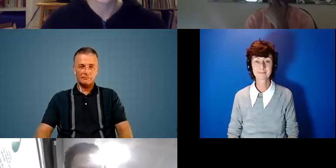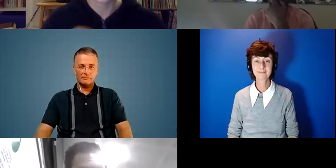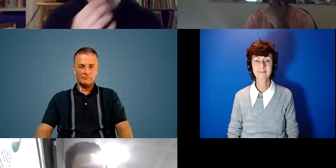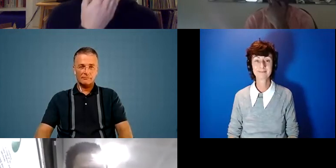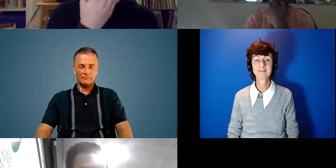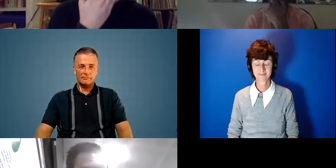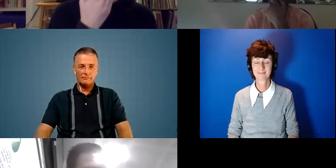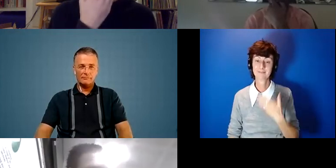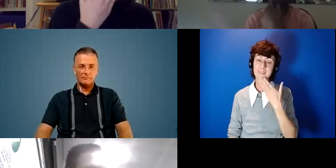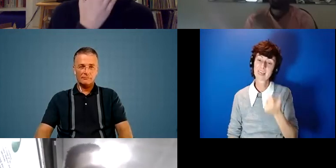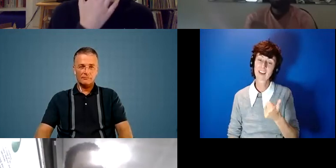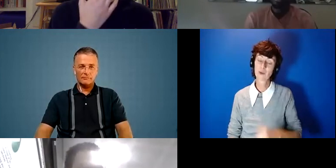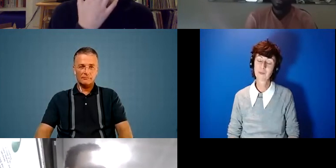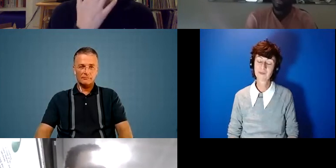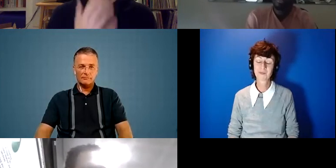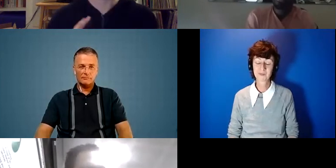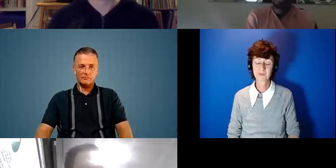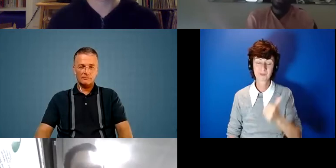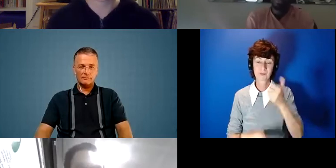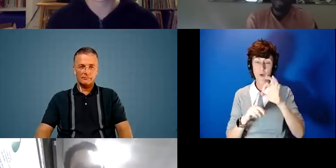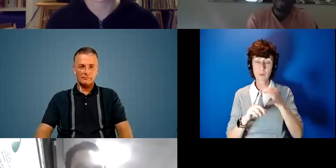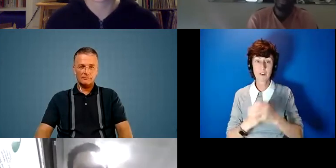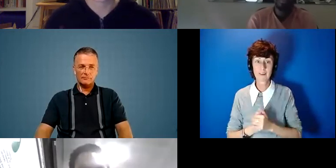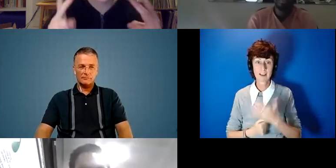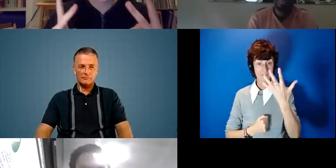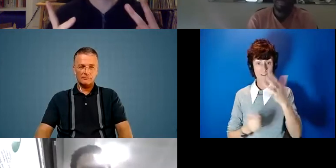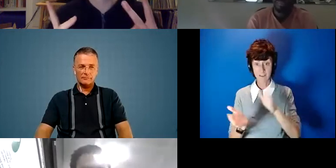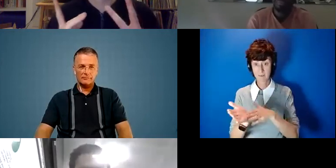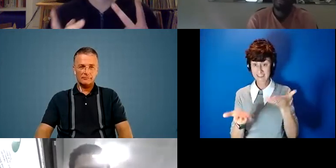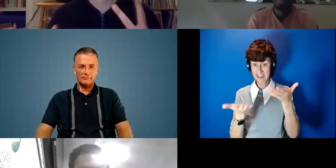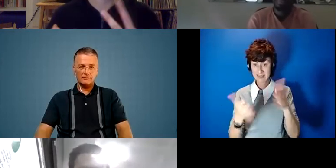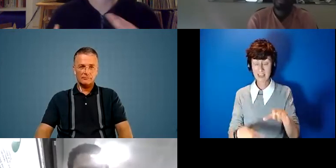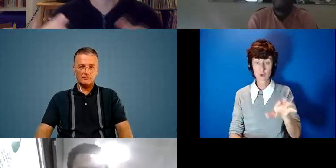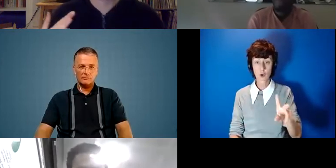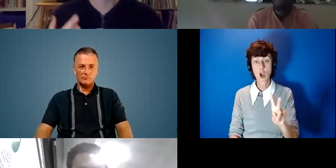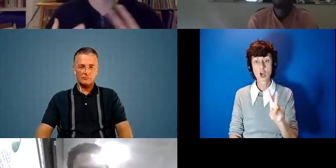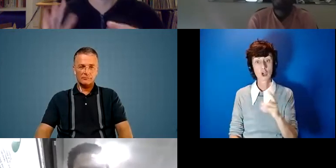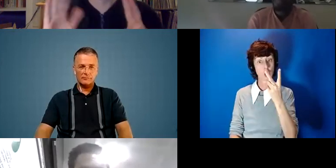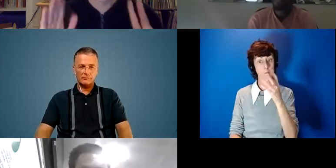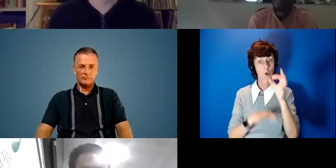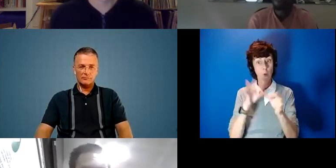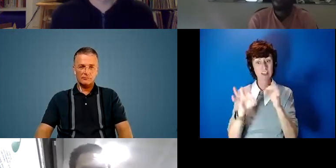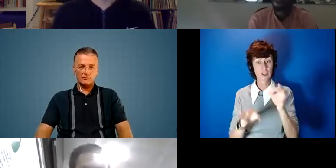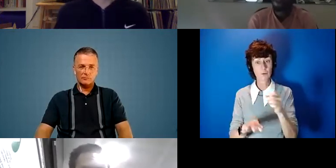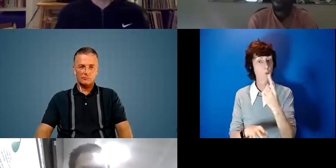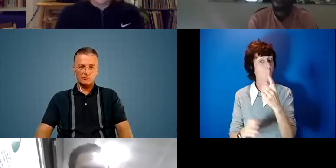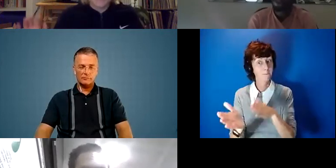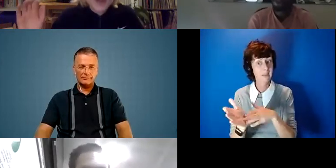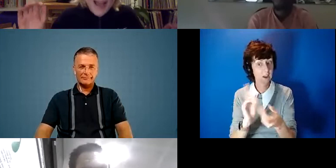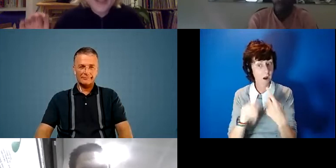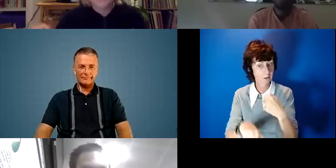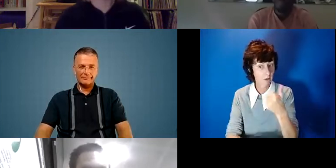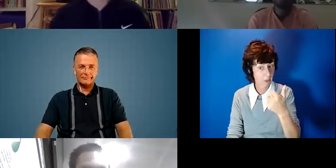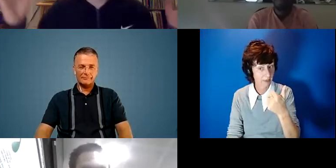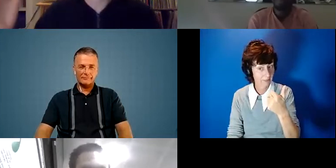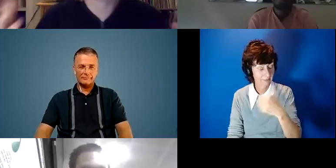thank you so much ian yeah that's that's a great point we've got five minutes left so i'm keep it to like a minute that would be great um